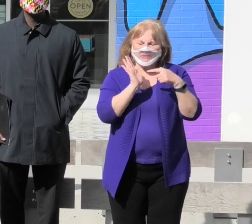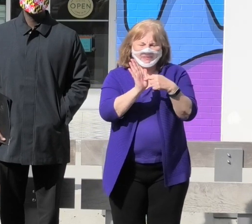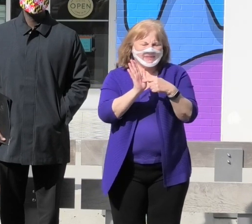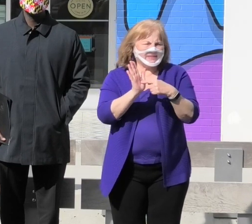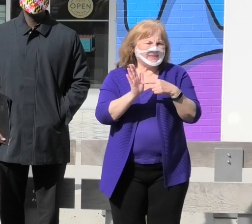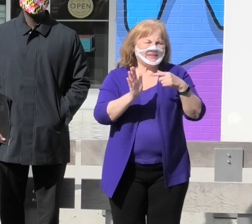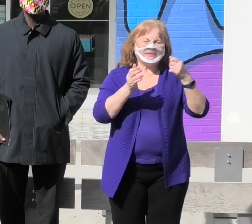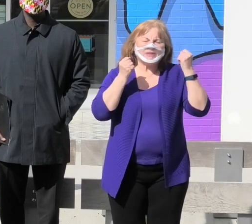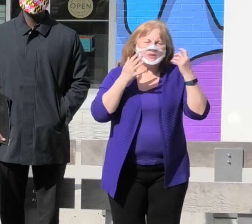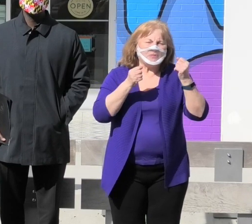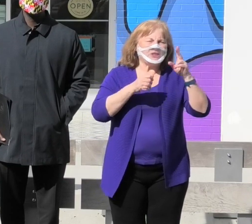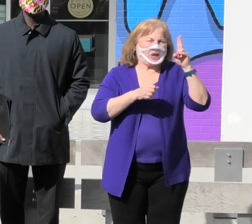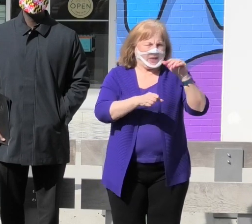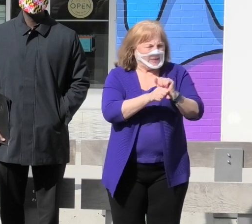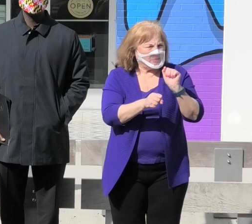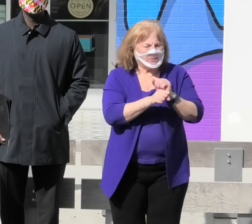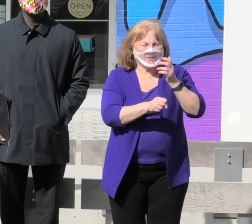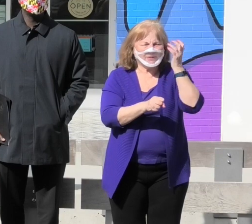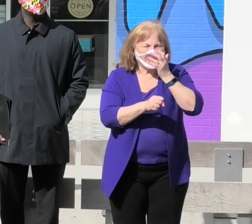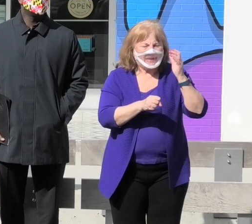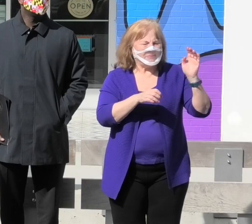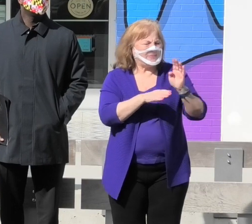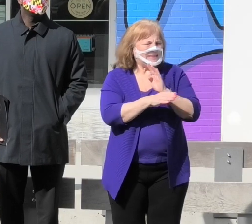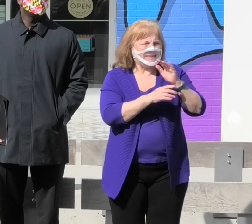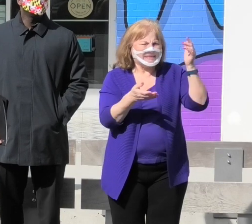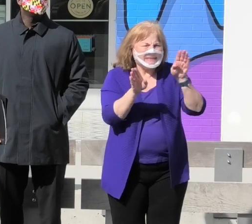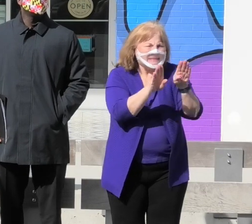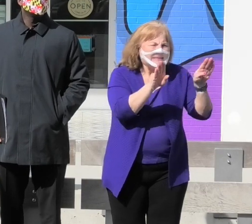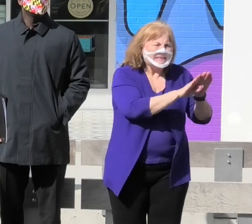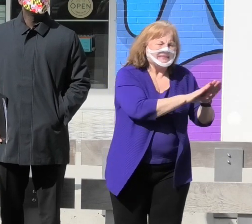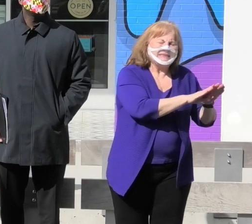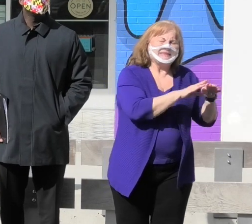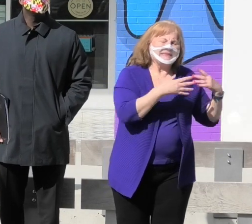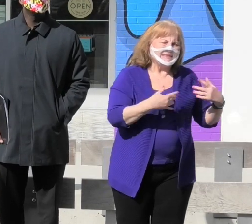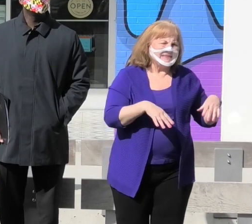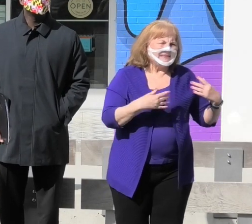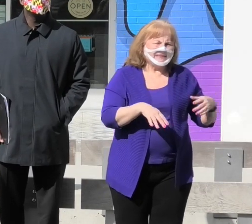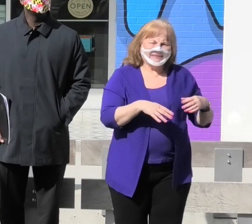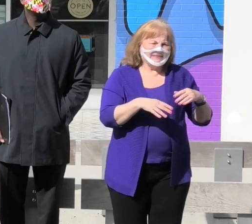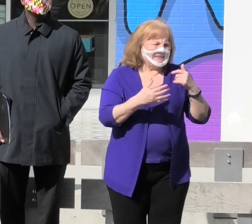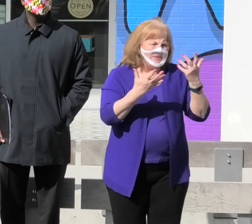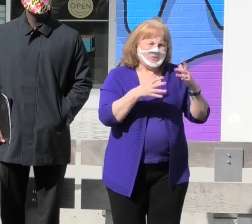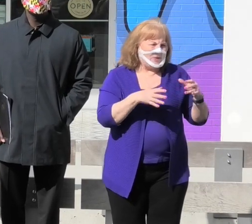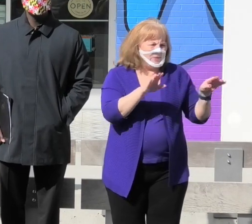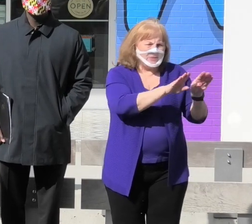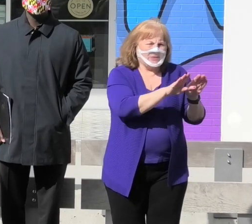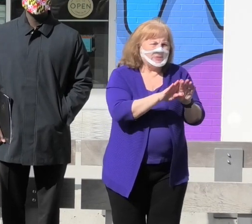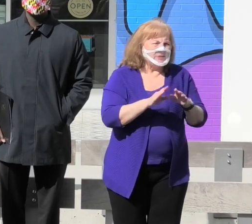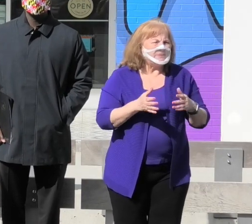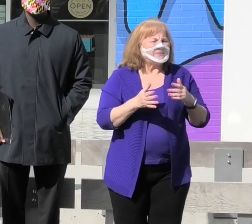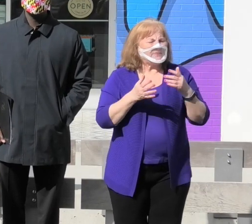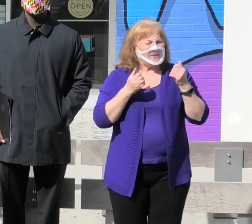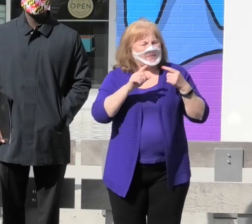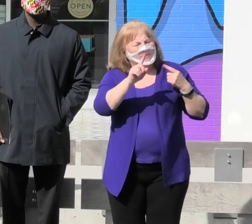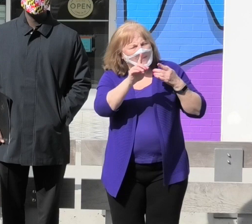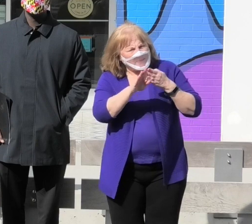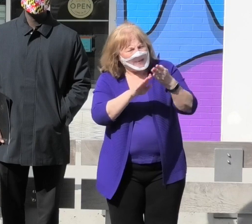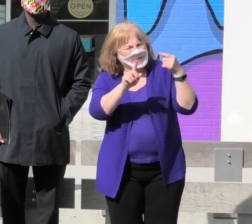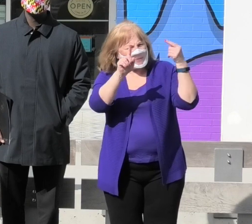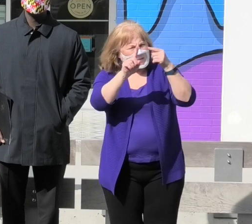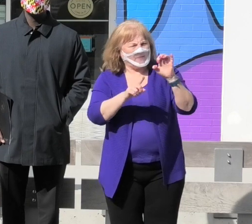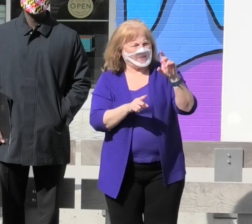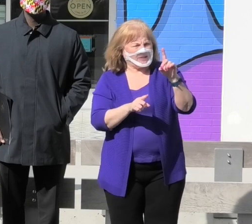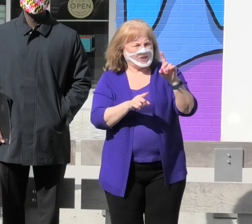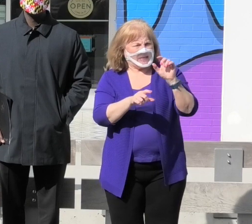unemployment numbers as well as businesses that were forced to close their doors. The main goal of the education